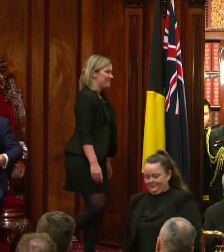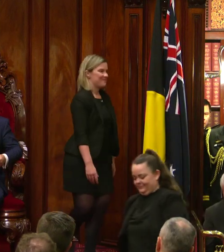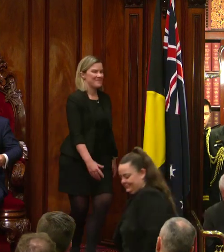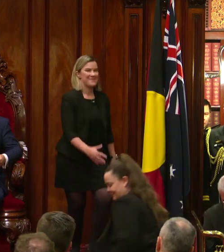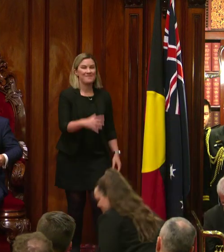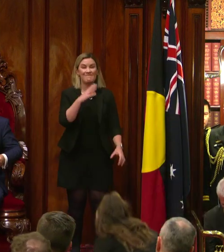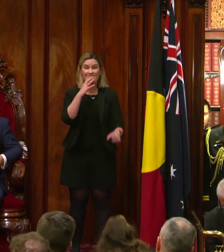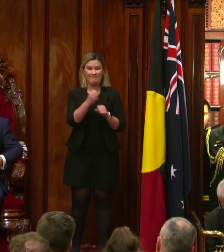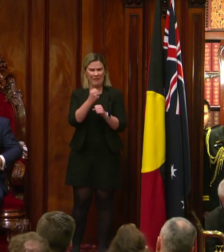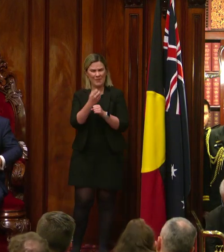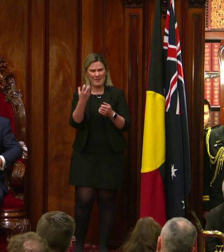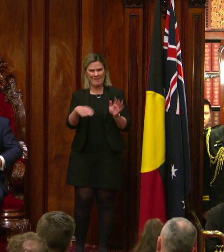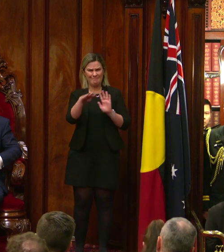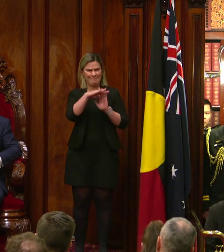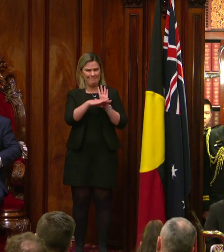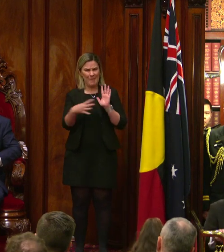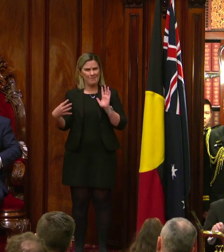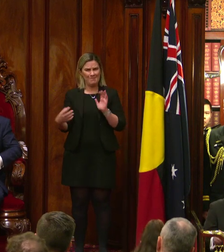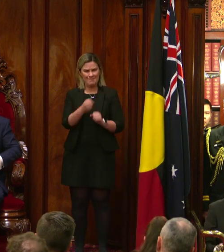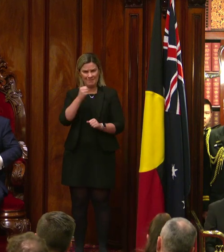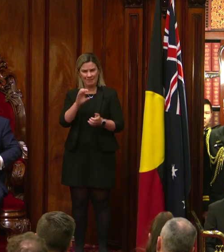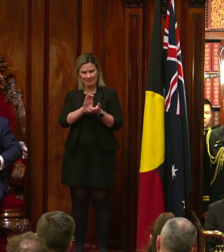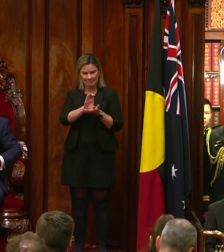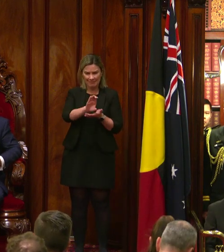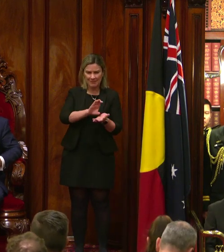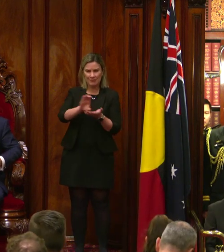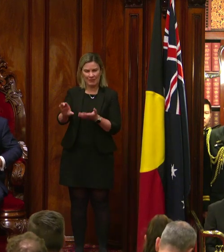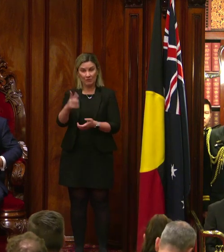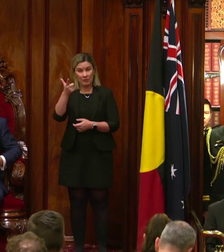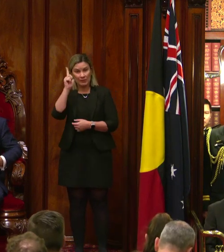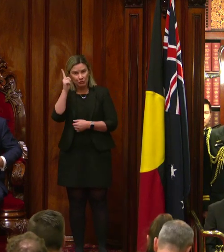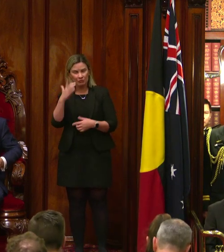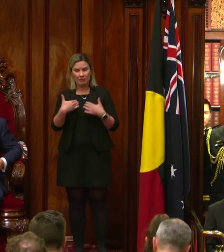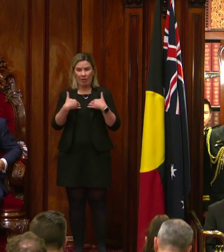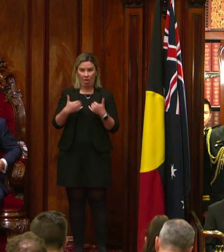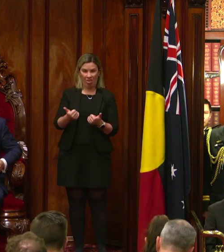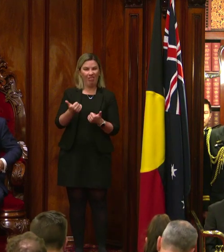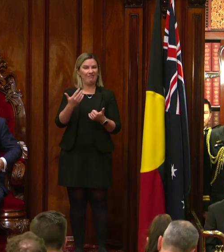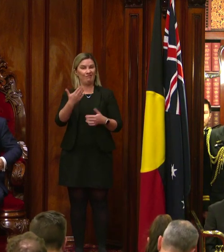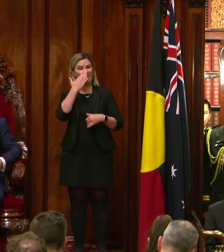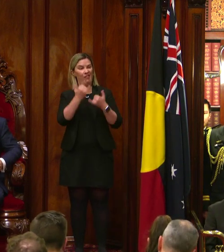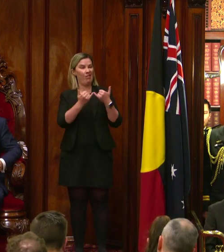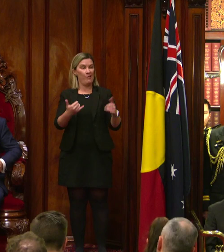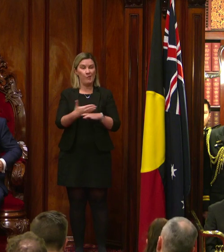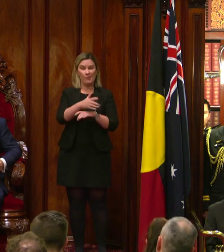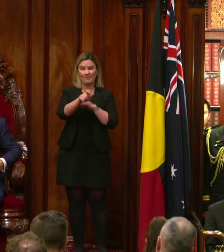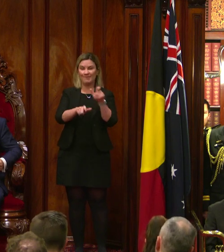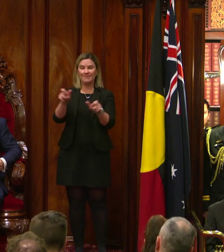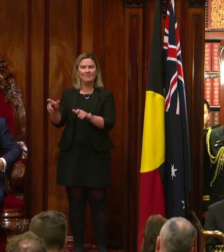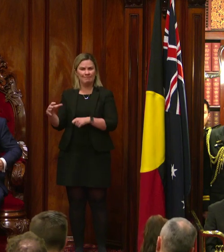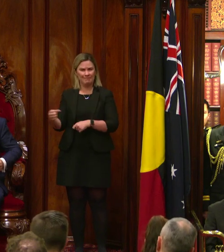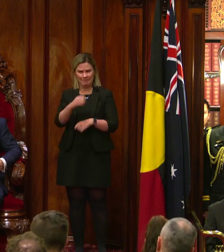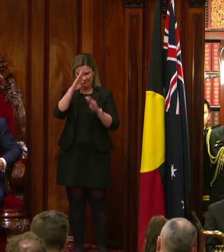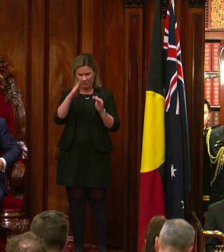us, teachers, health and frontline workers, to address the rising costs of living through affordable transport